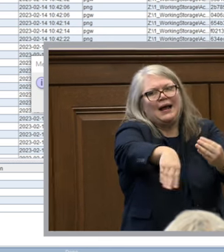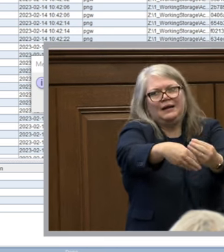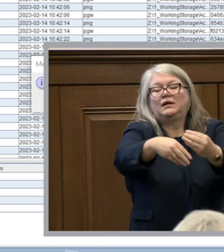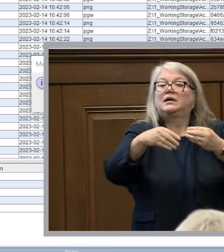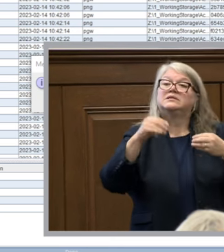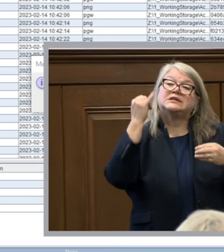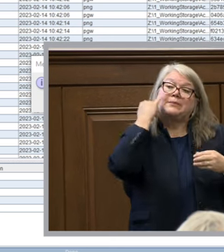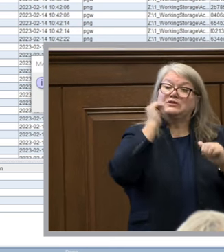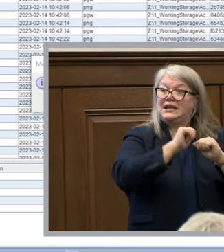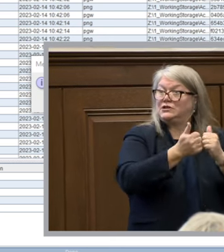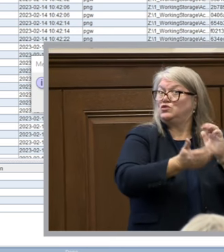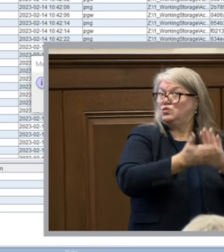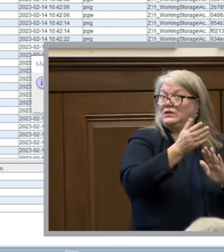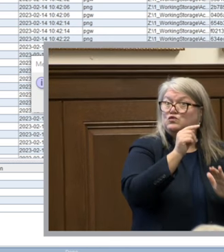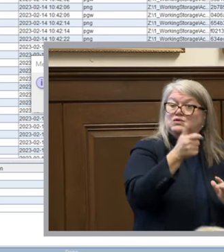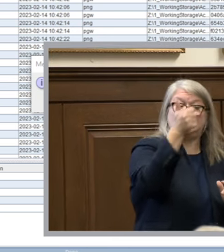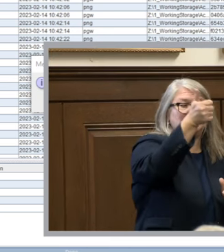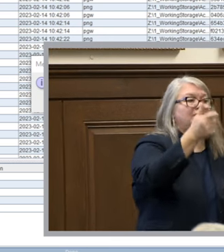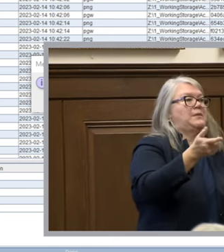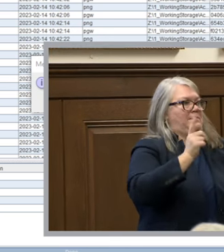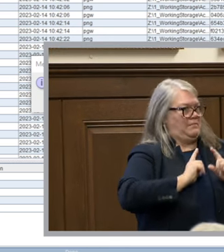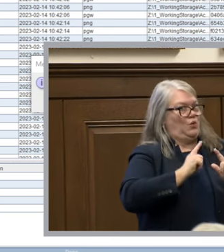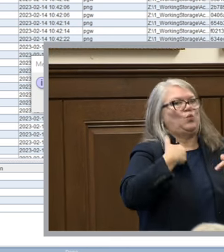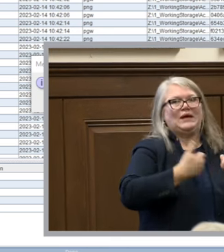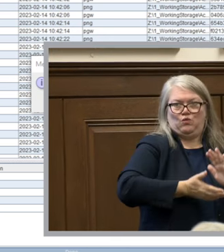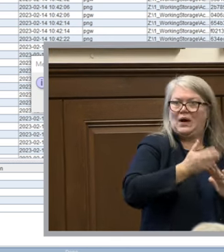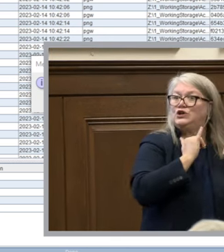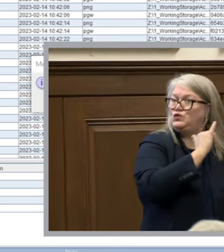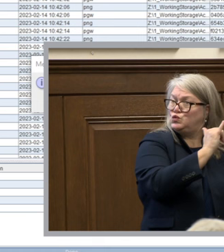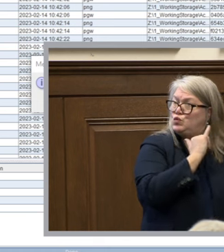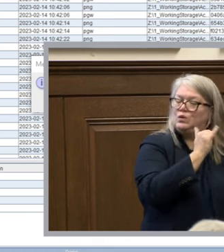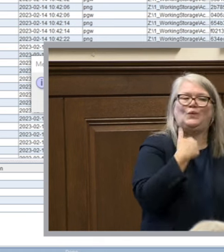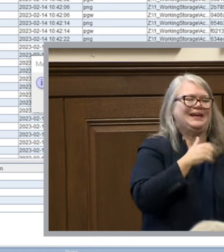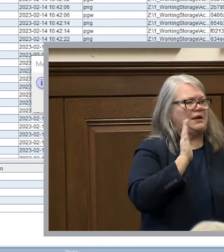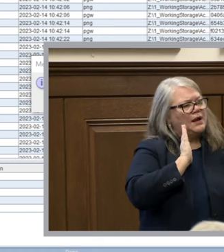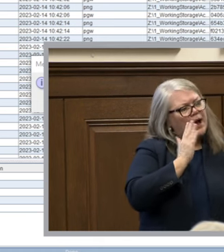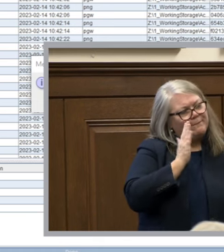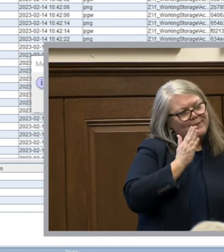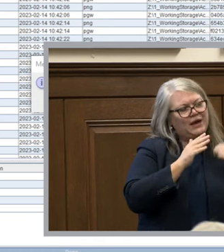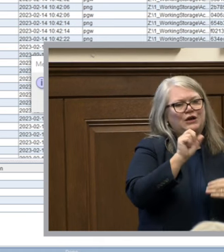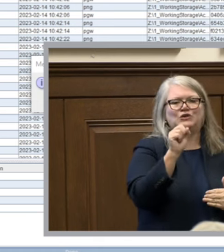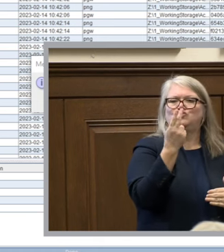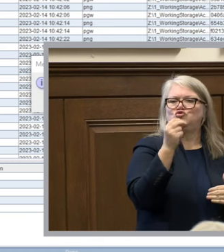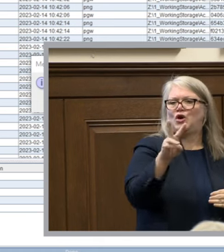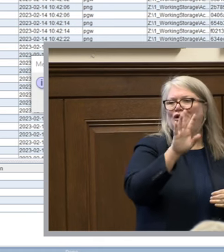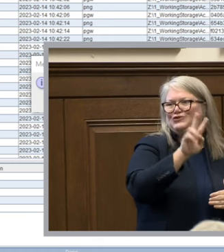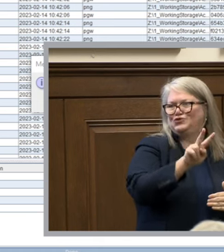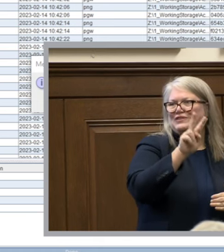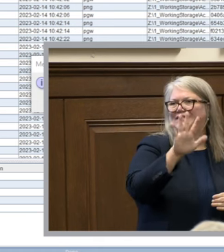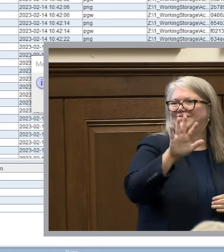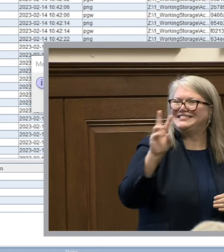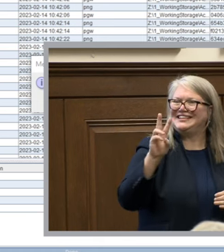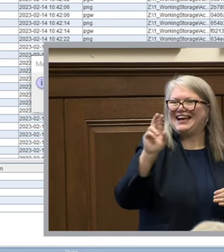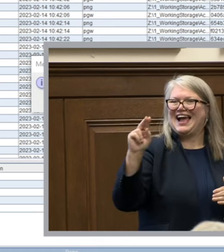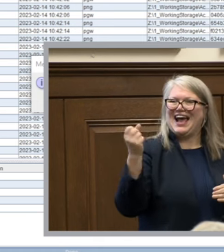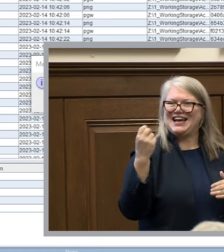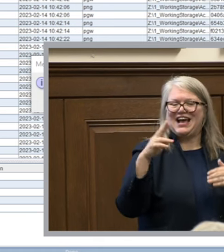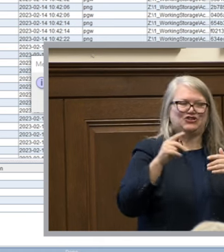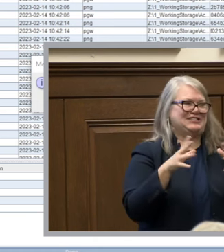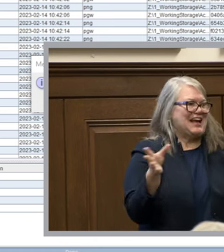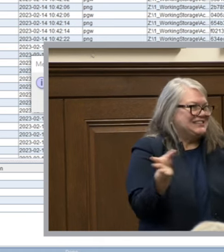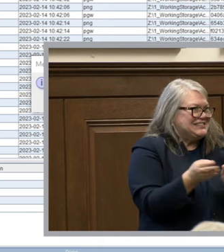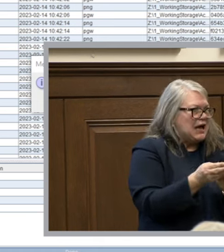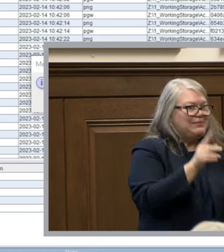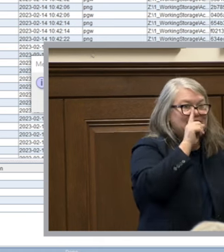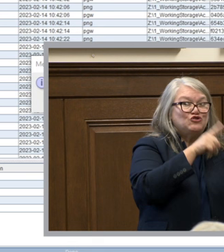agency runs this tool and then nara runs the tool we can compare the sha 256 hash check sums